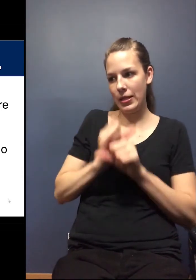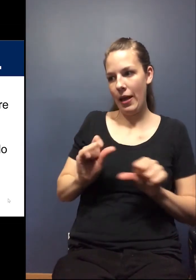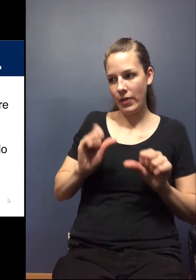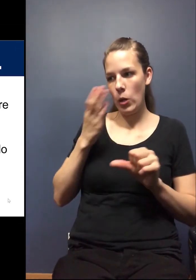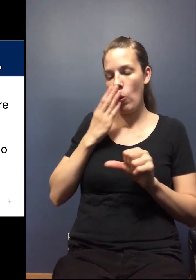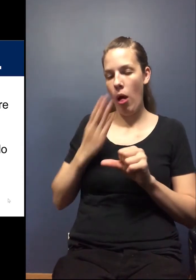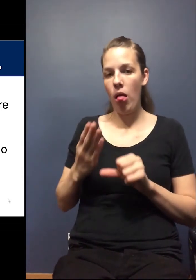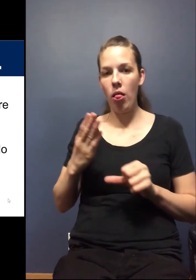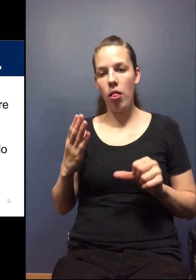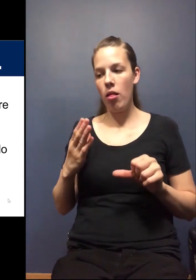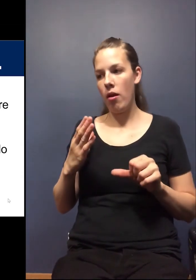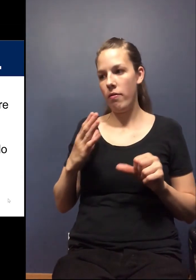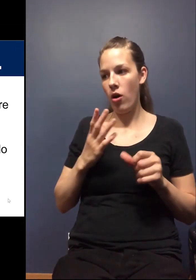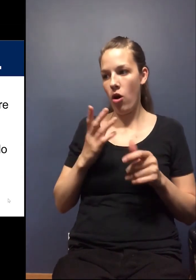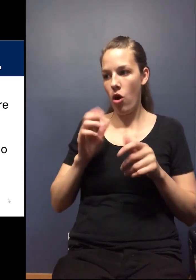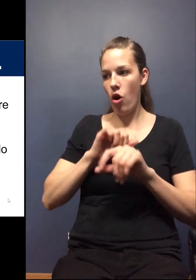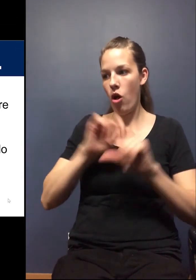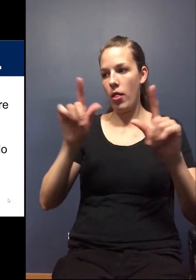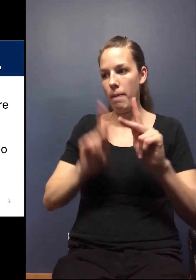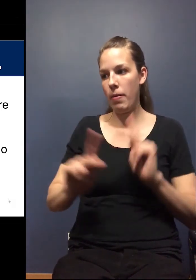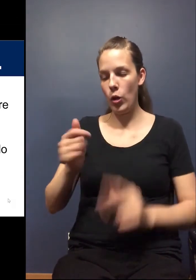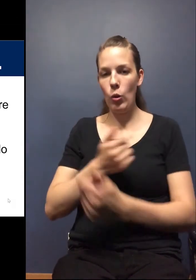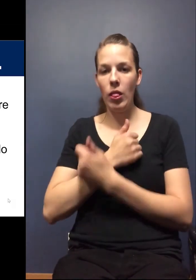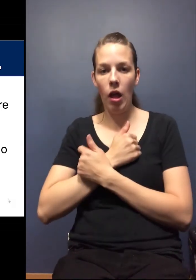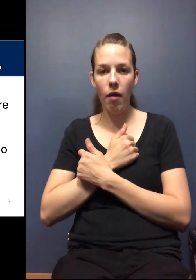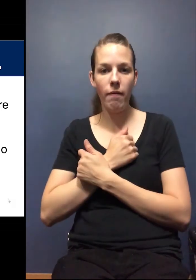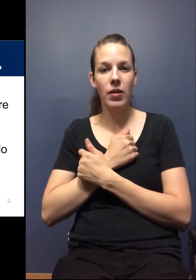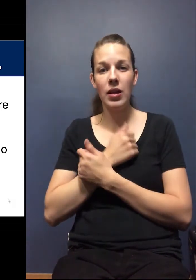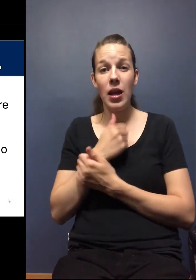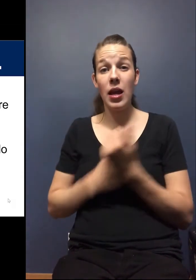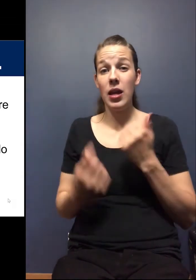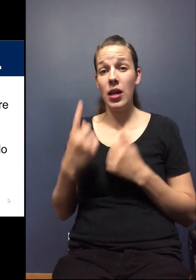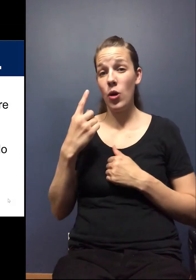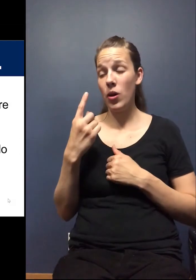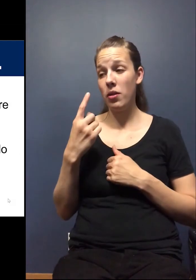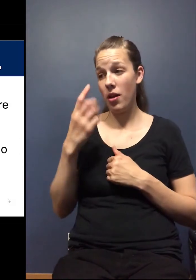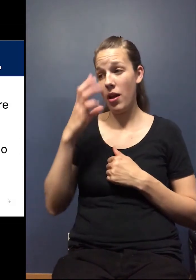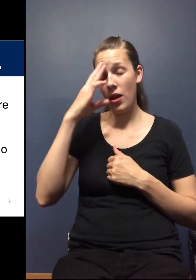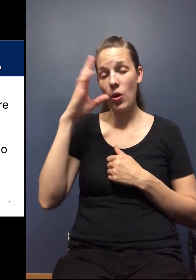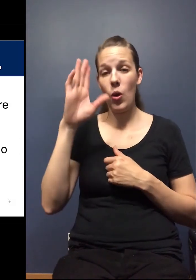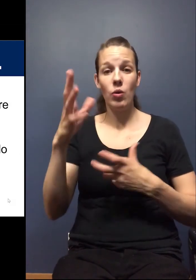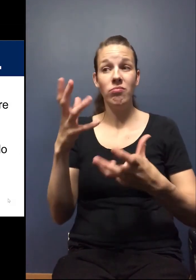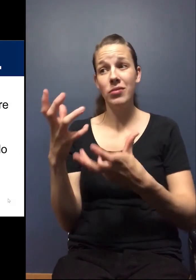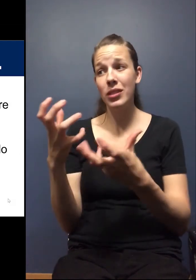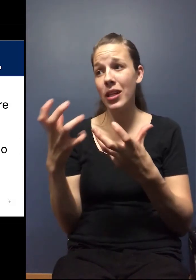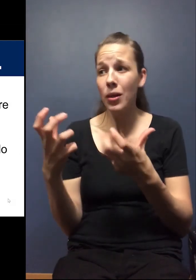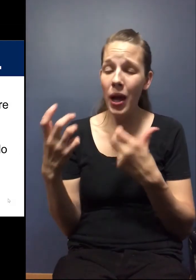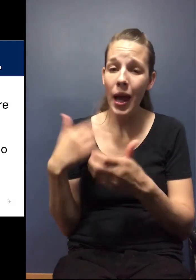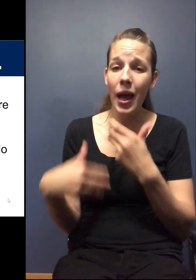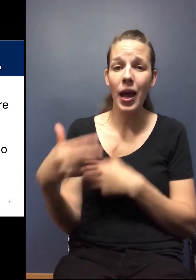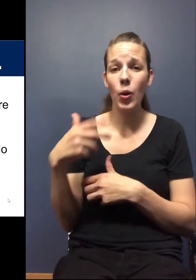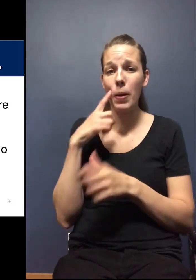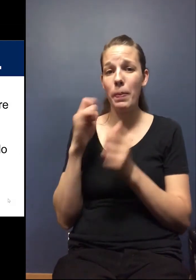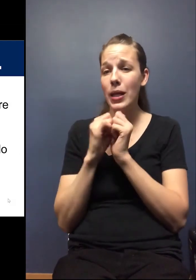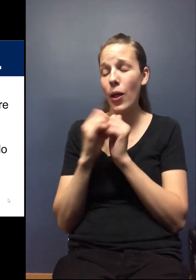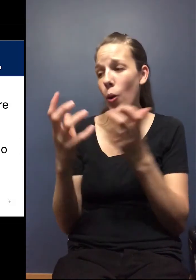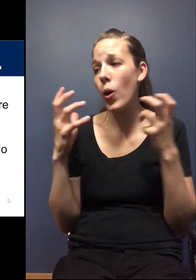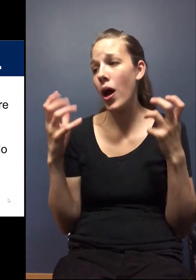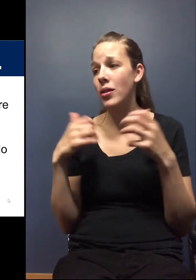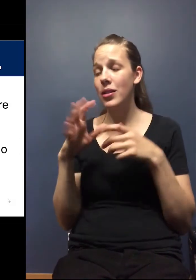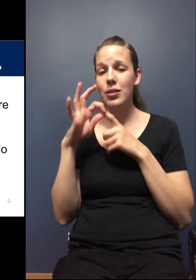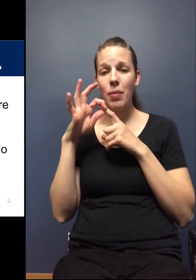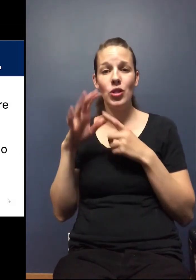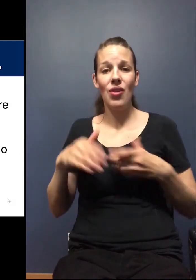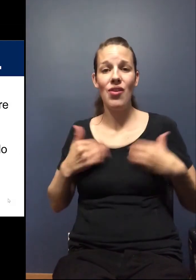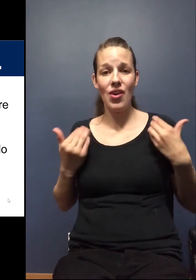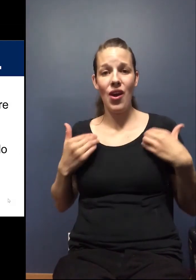of all folks that you, you love. And I don't think anybody who wants to, I know how desperate we want to hang out and we want to be together, especially our,